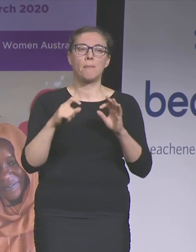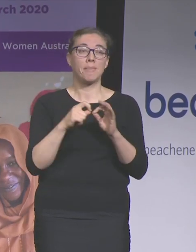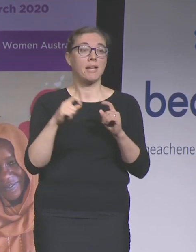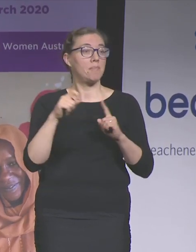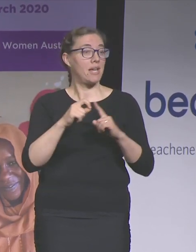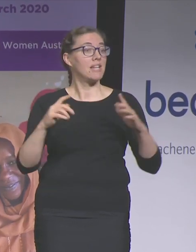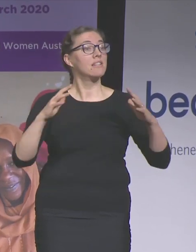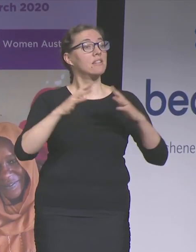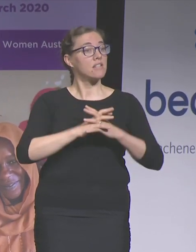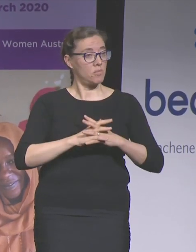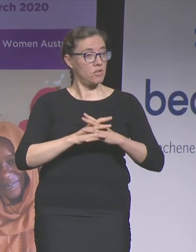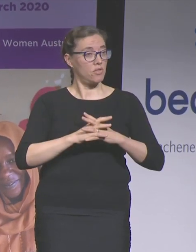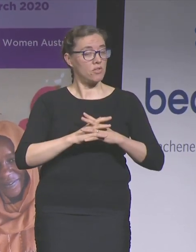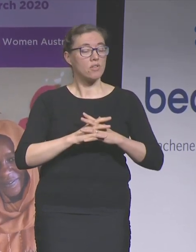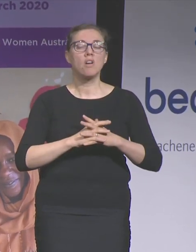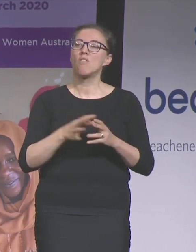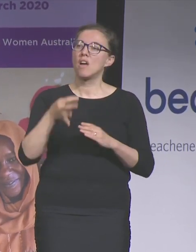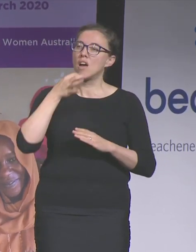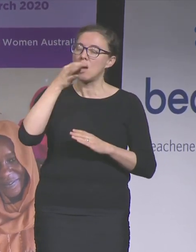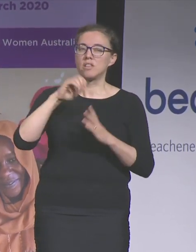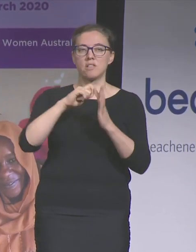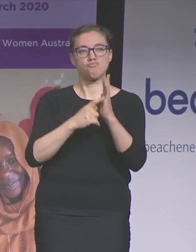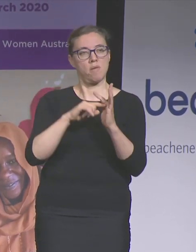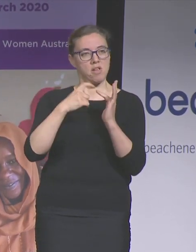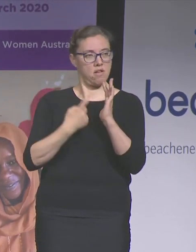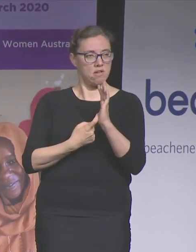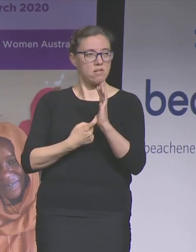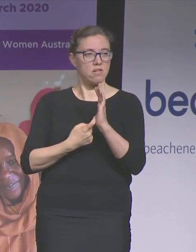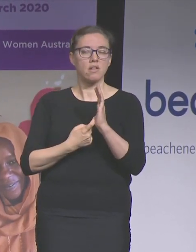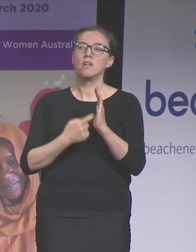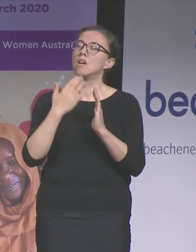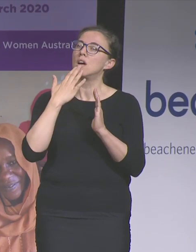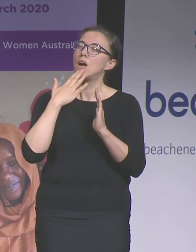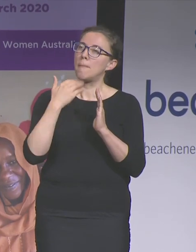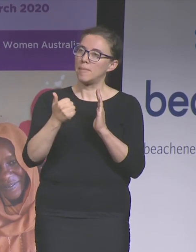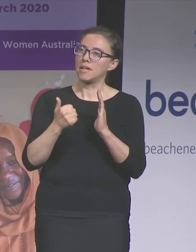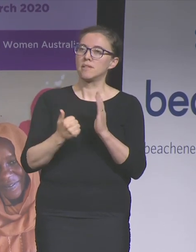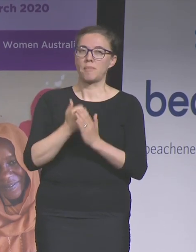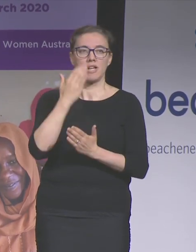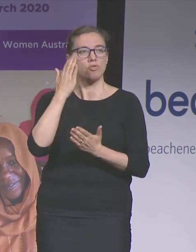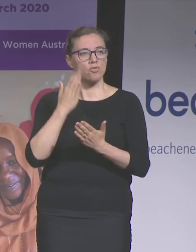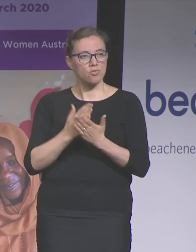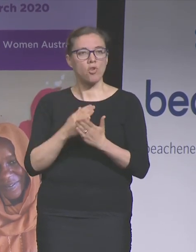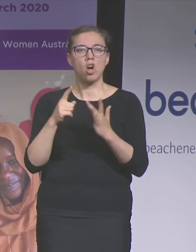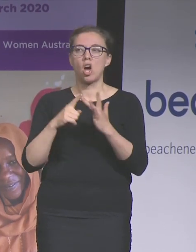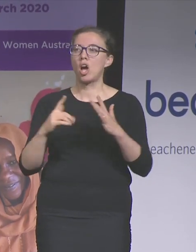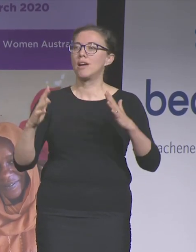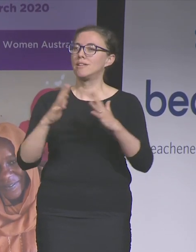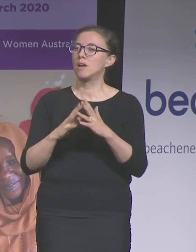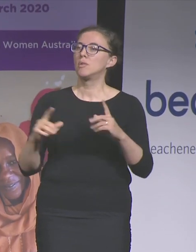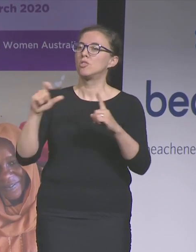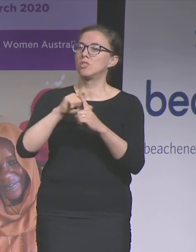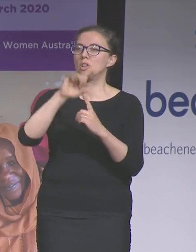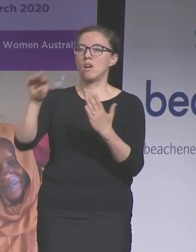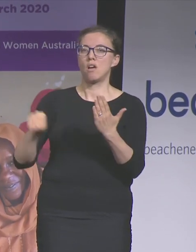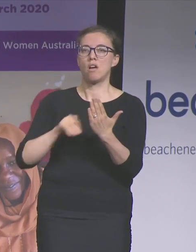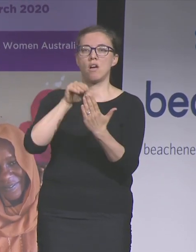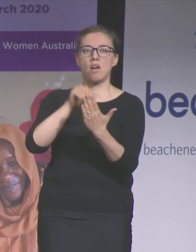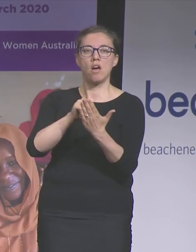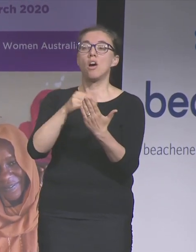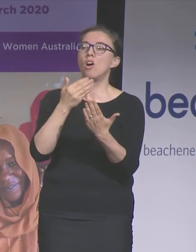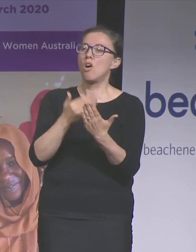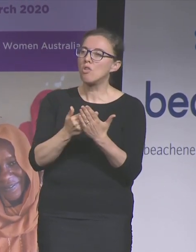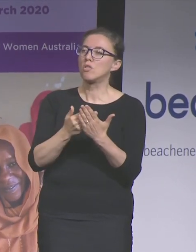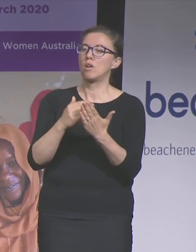are calling on Premier Stephen Marshall to add the observance of International Women's Day to the current March public